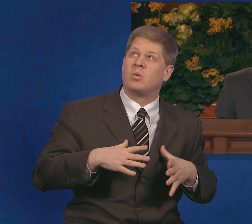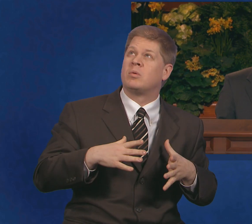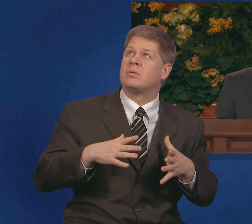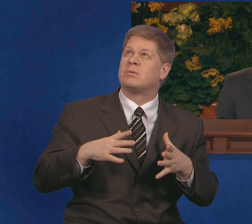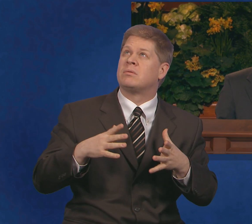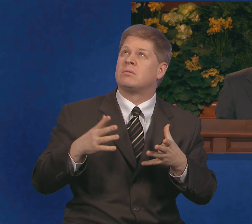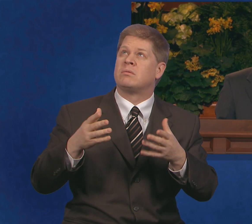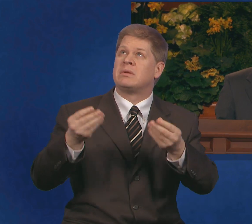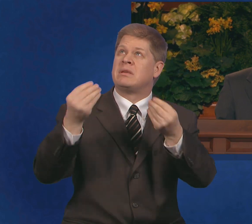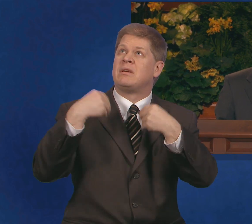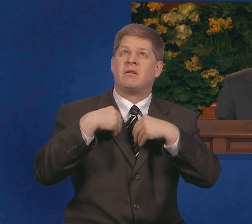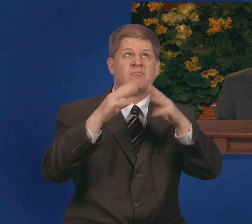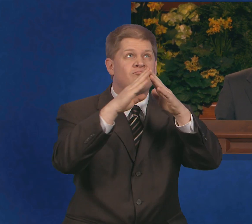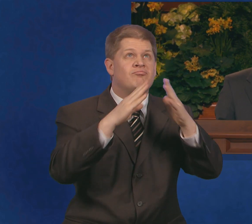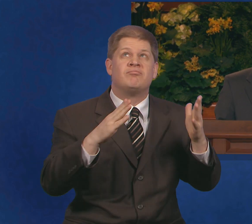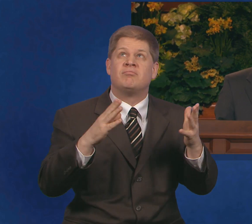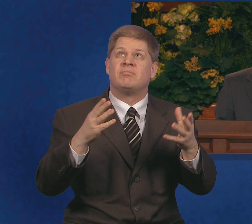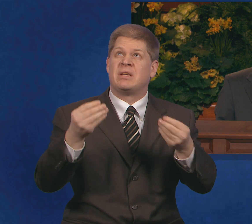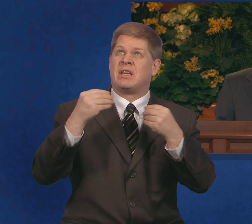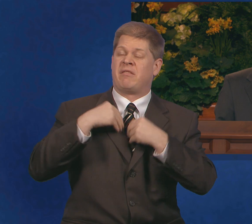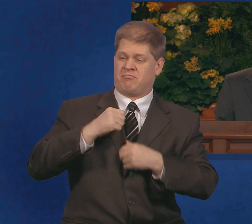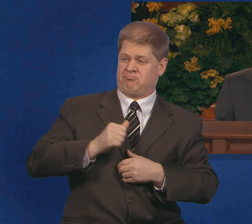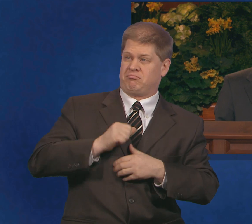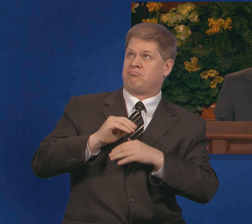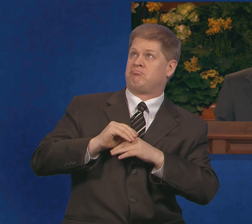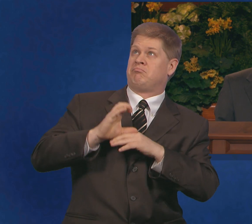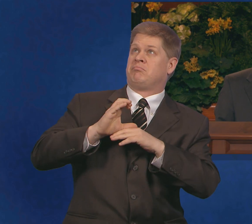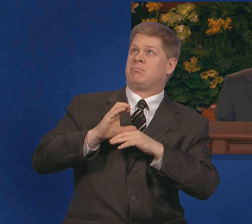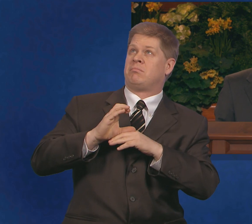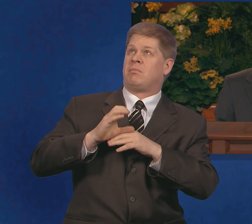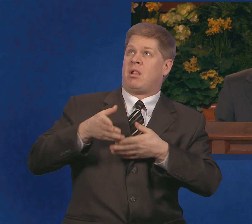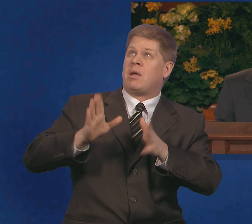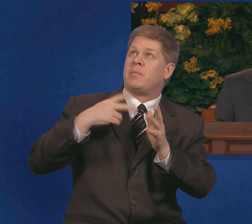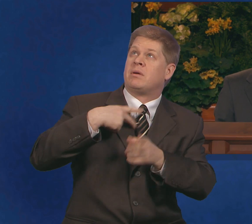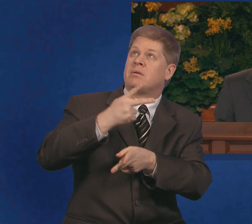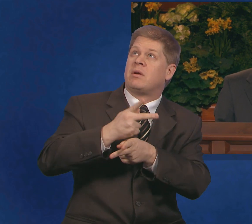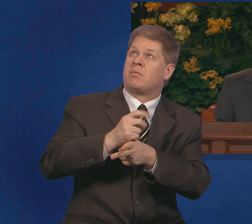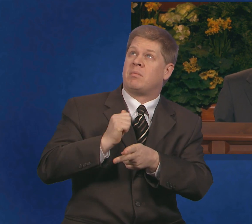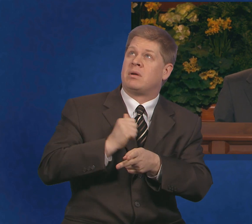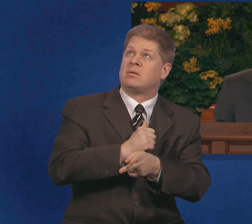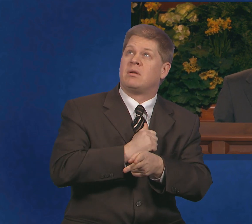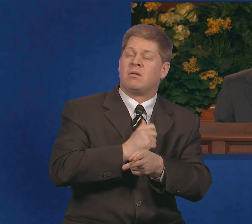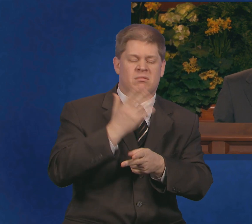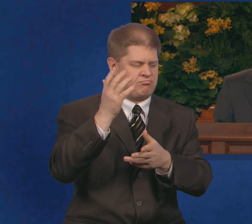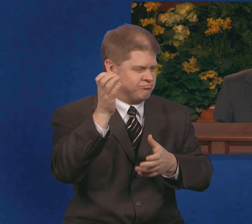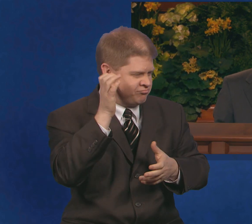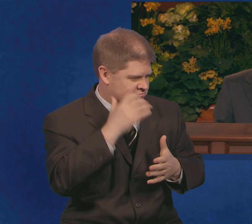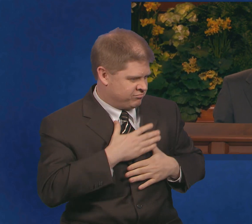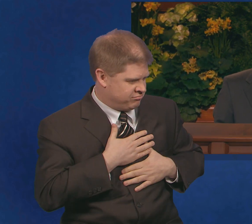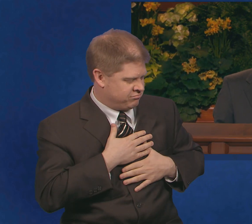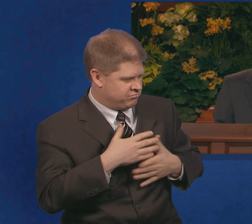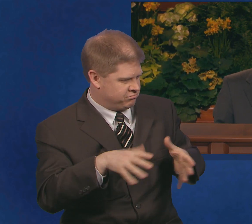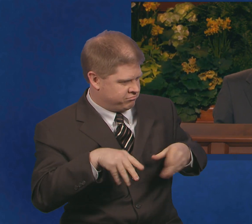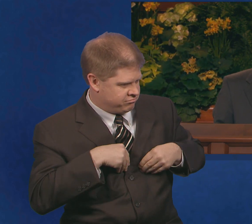and for the dignity that would come from being able to provide for themselves.